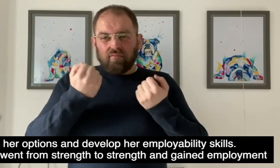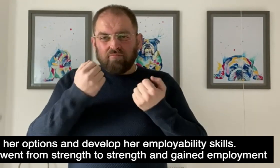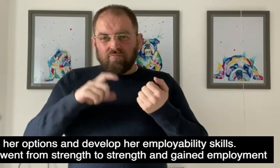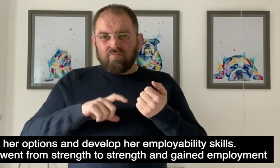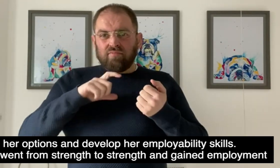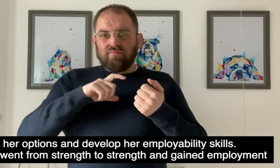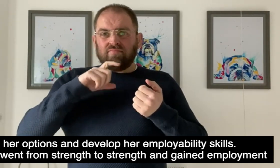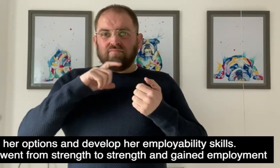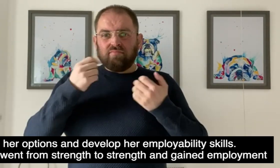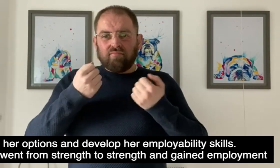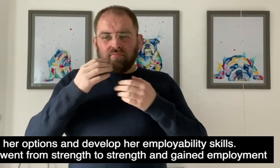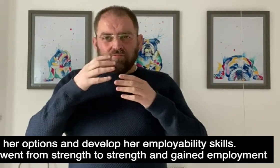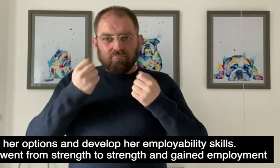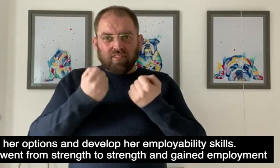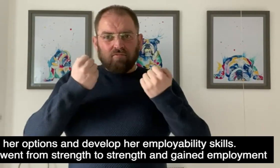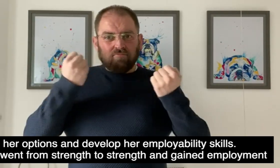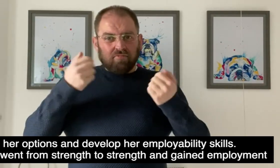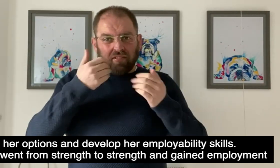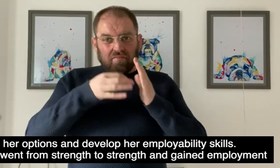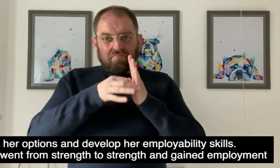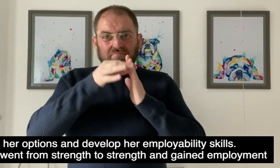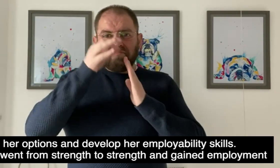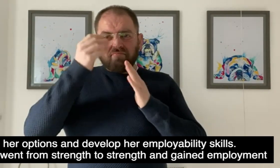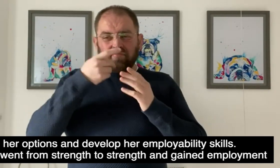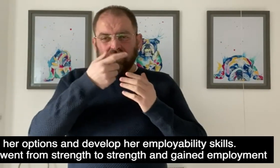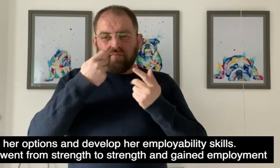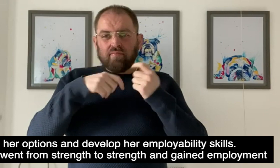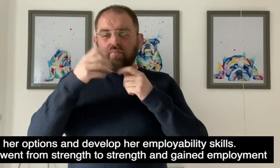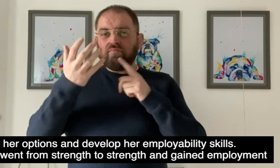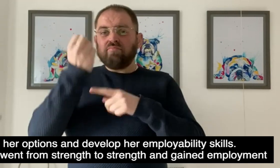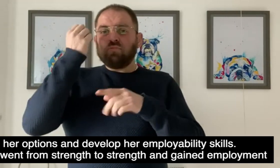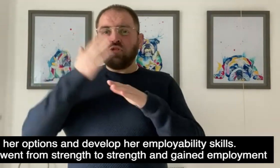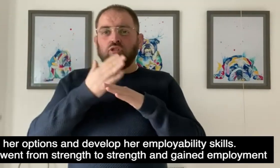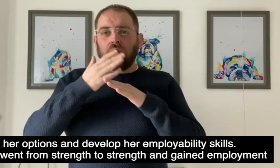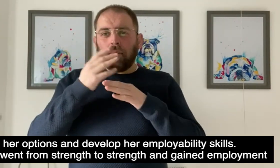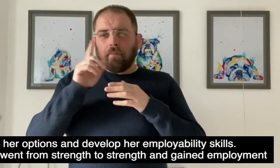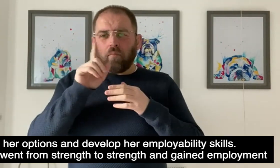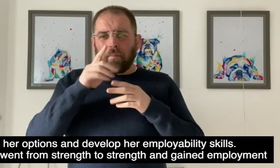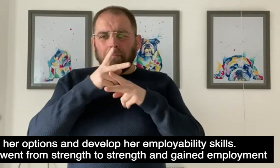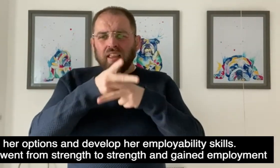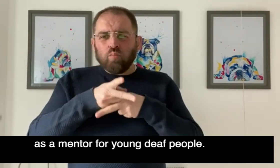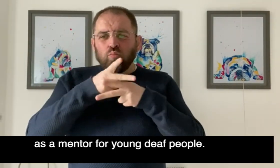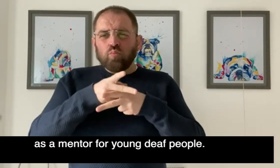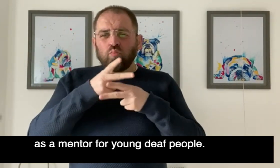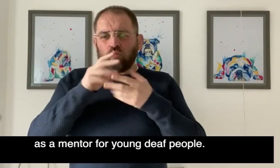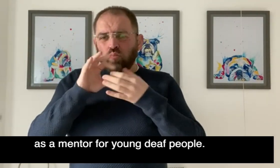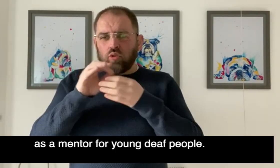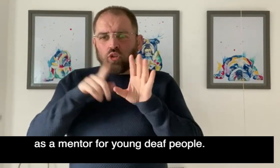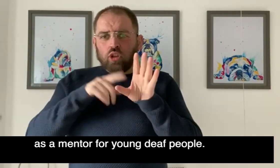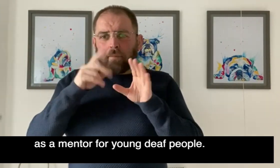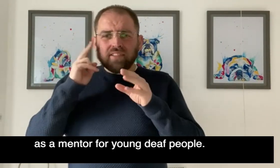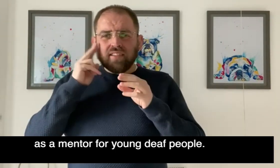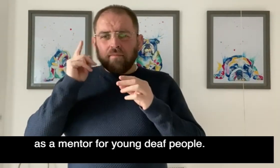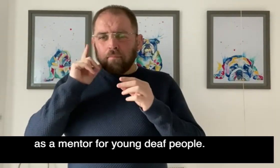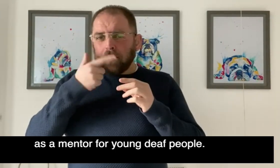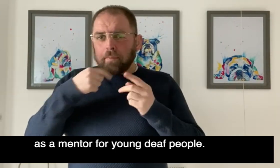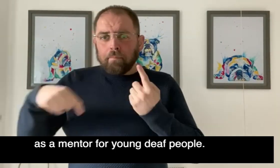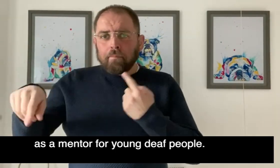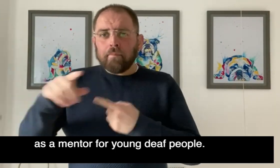Faith went from strength to strength and gained employment as a mentor for young